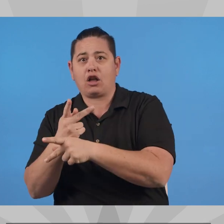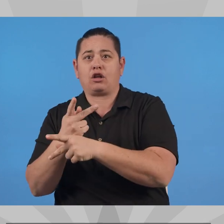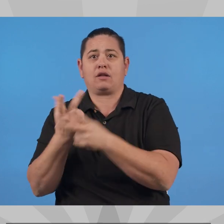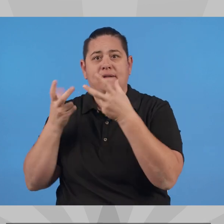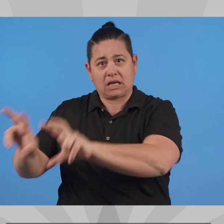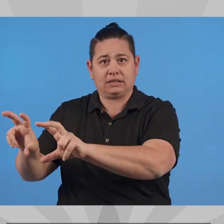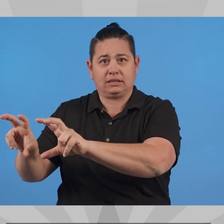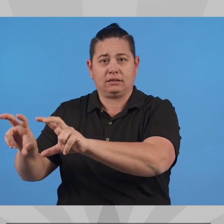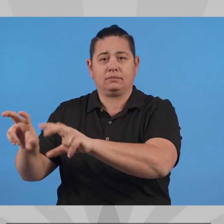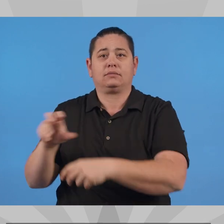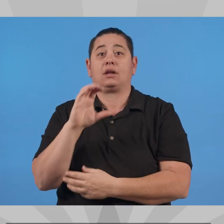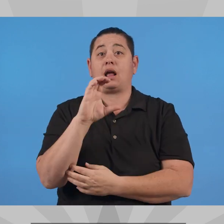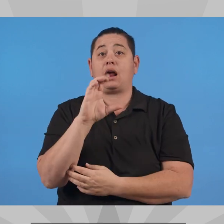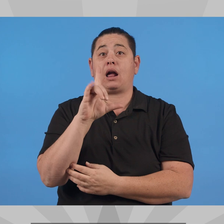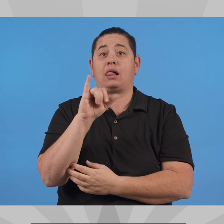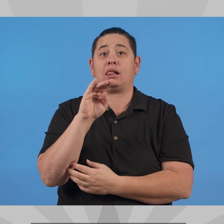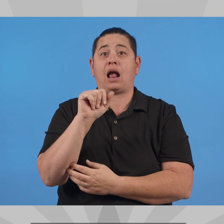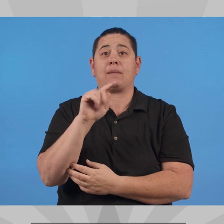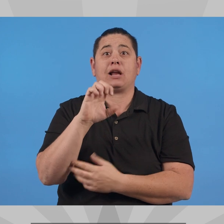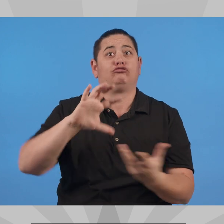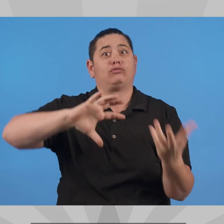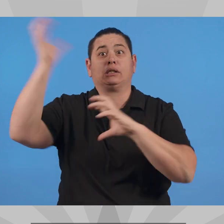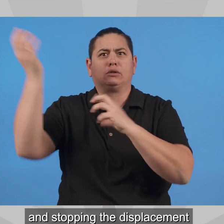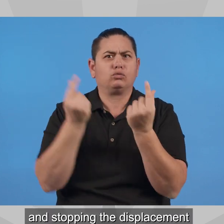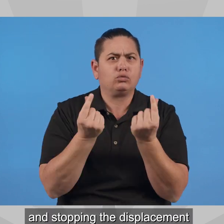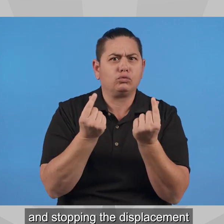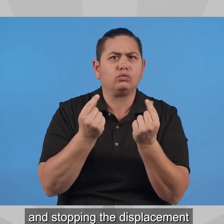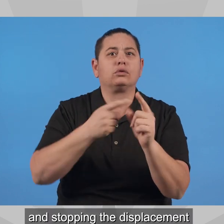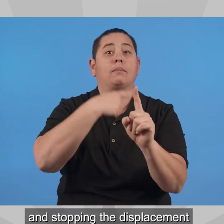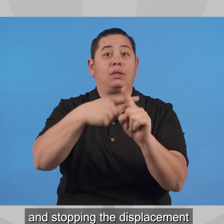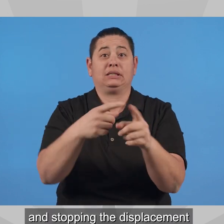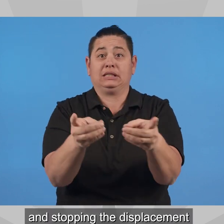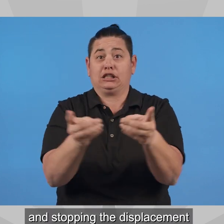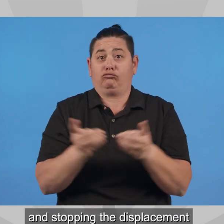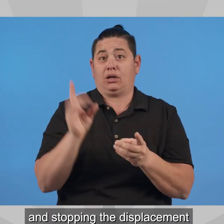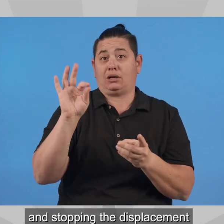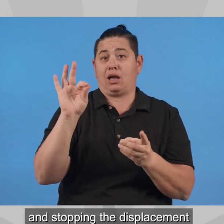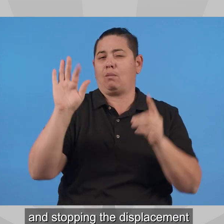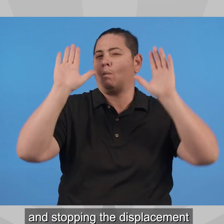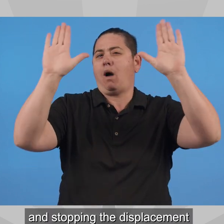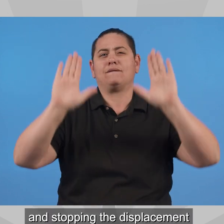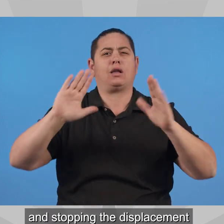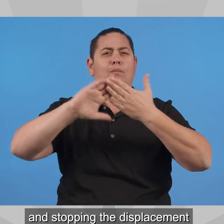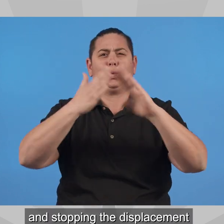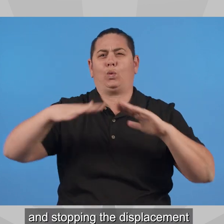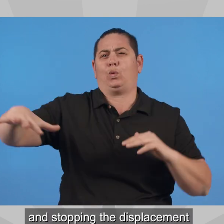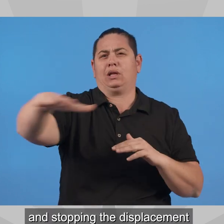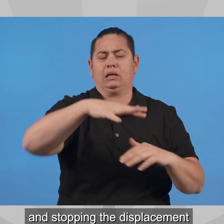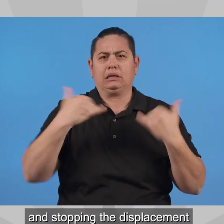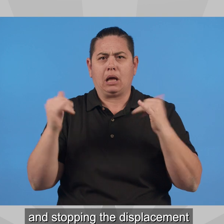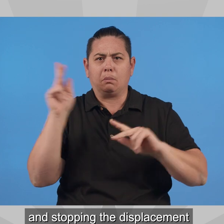education and health care, combating the climate crisis, and stopping the displacement of LD9's